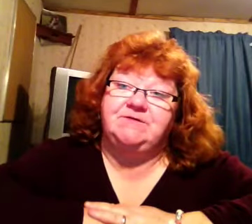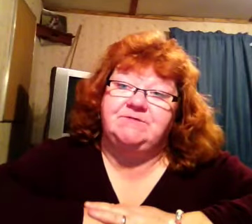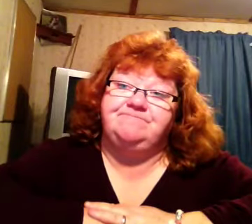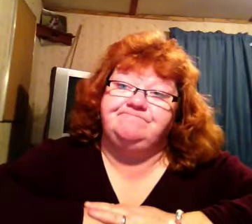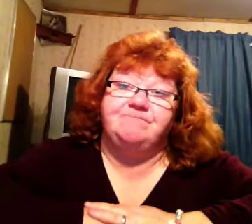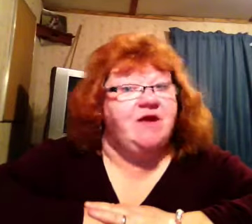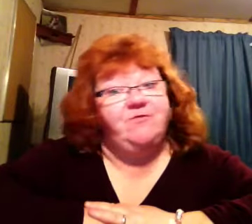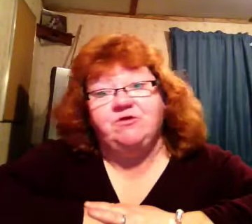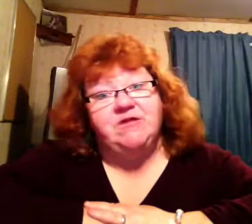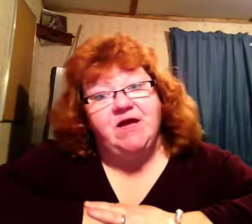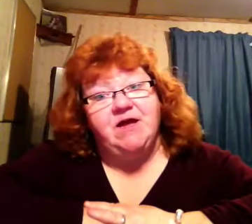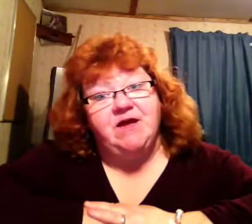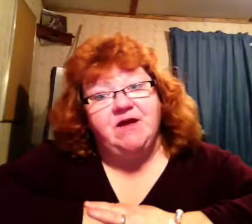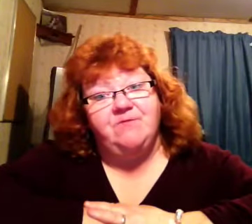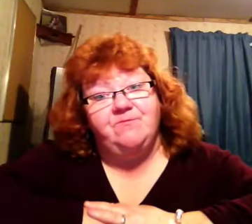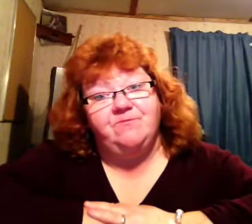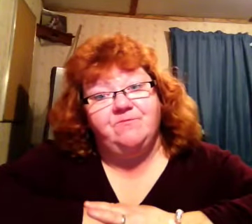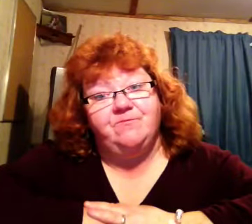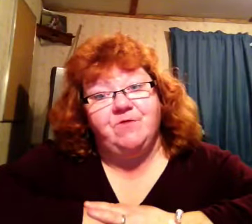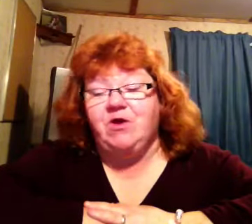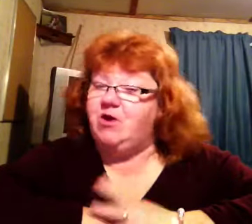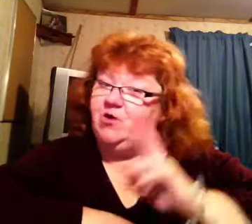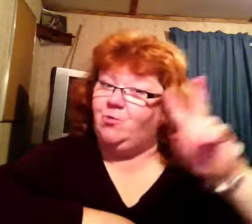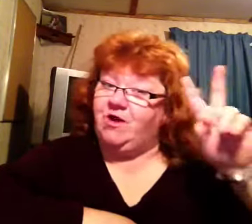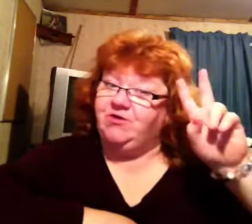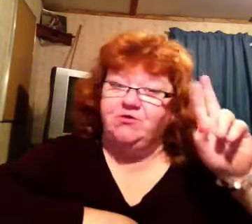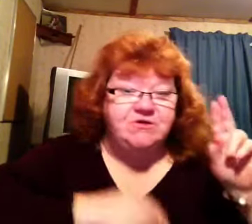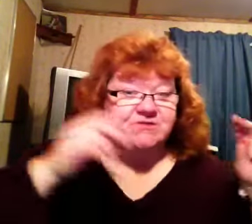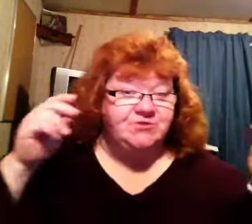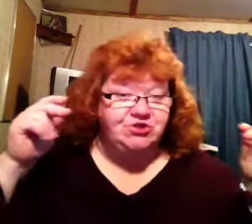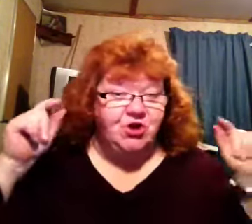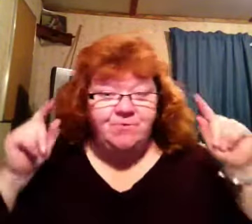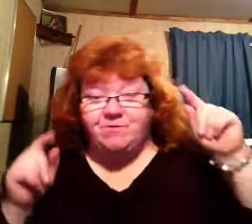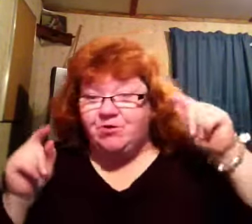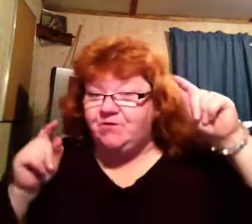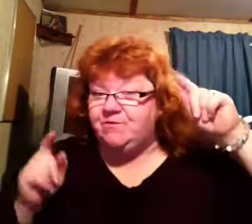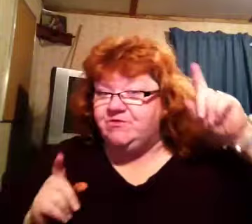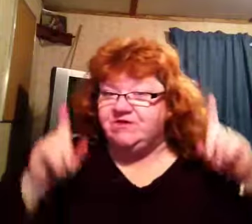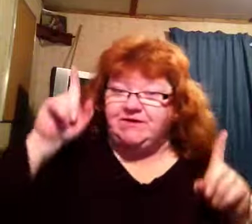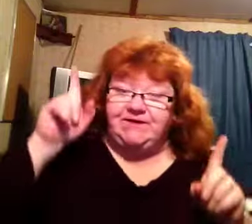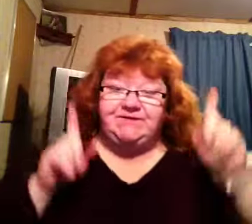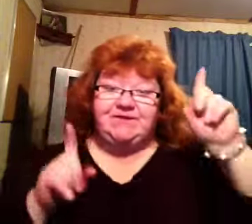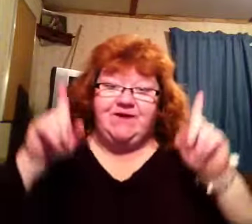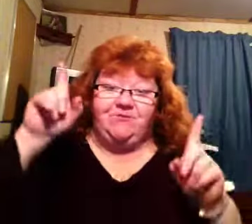And have a good time. While you're Christmas shopping. Put on the music and get to town.